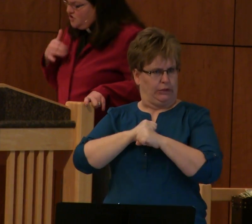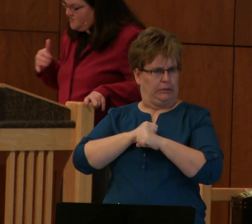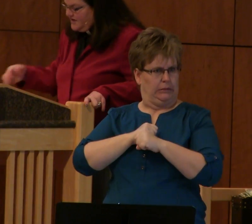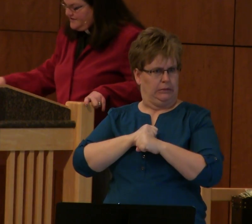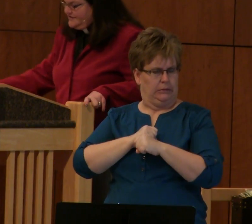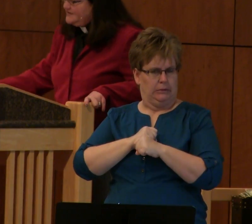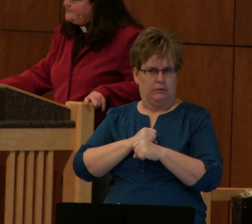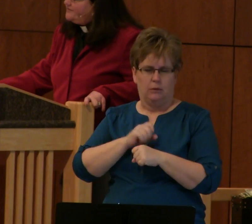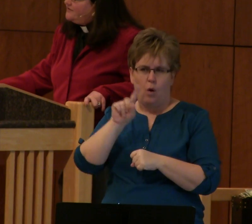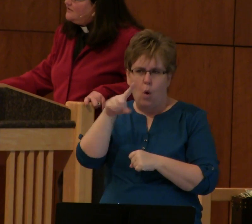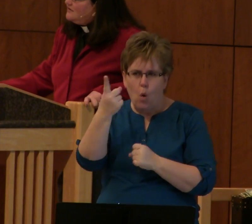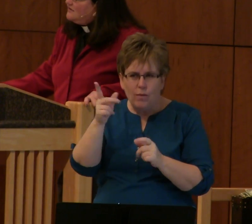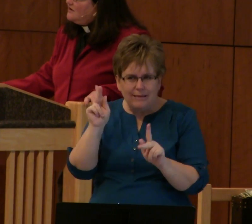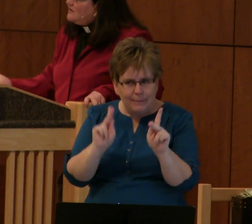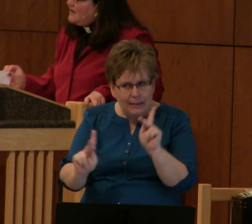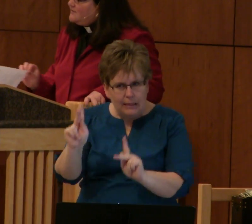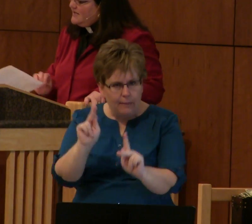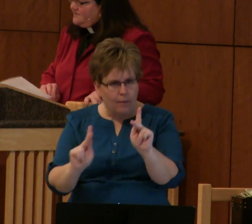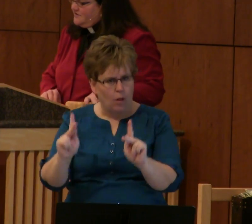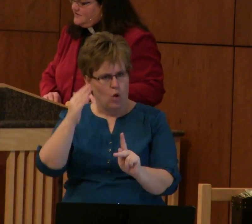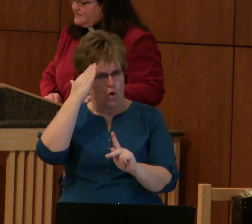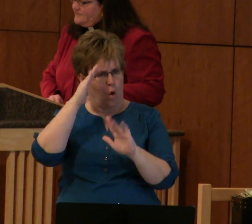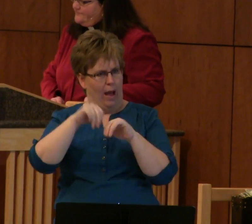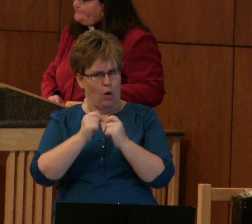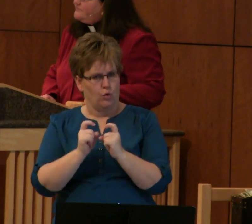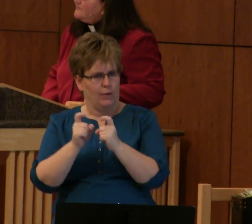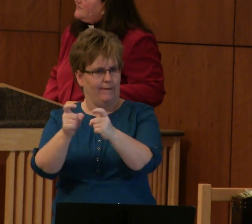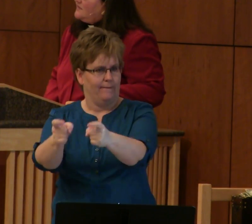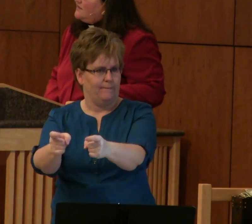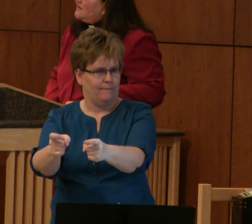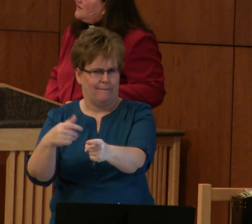Only humans know how to be givers.